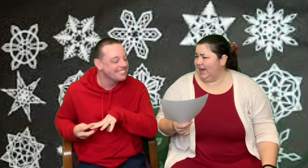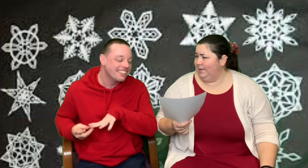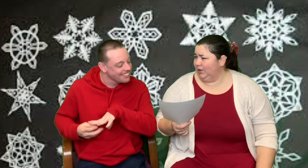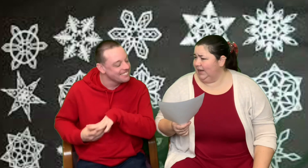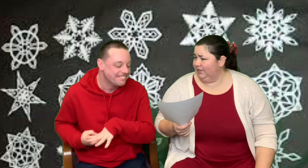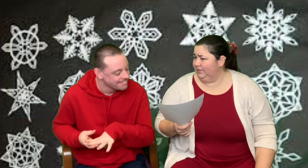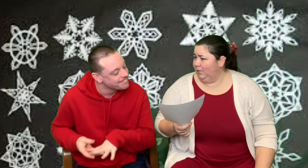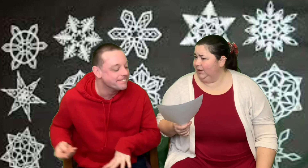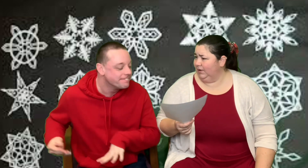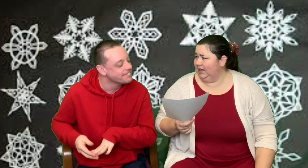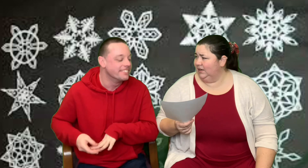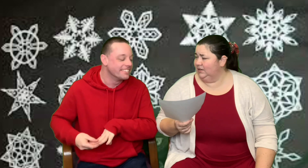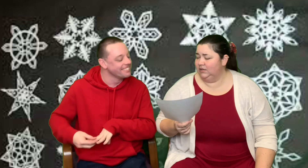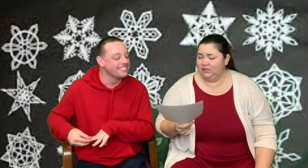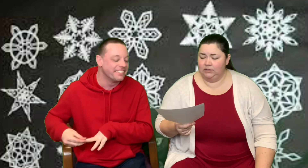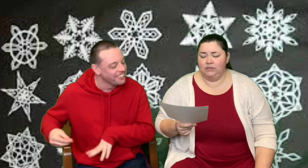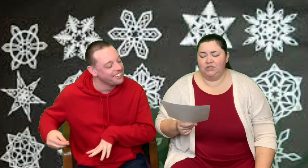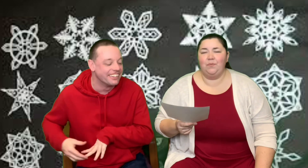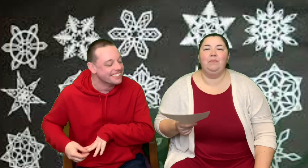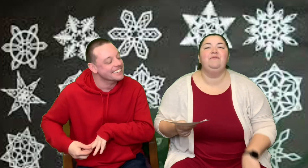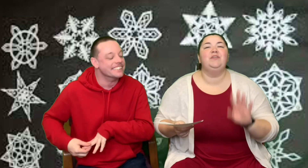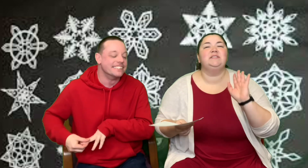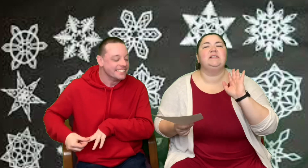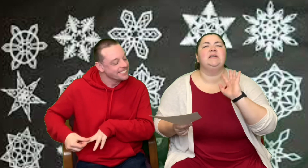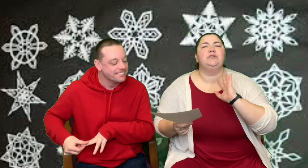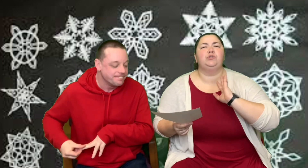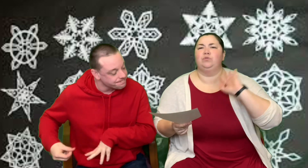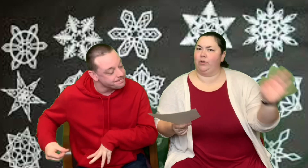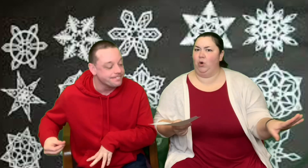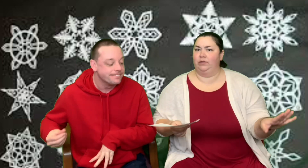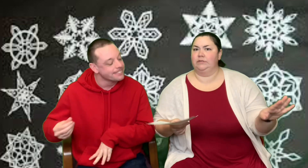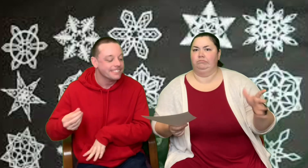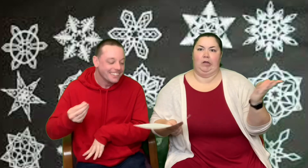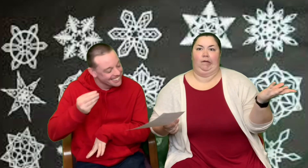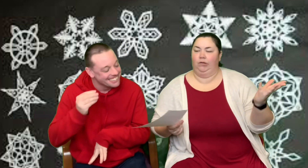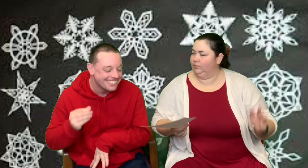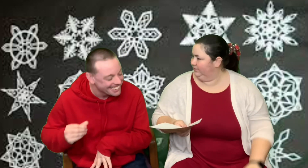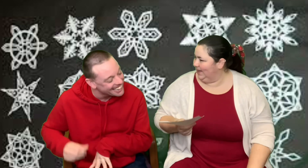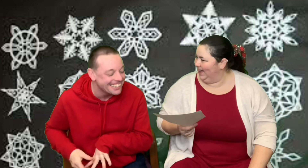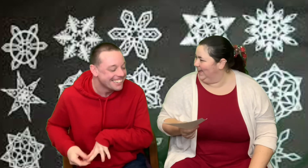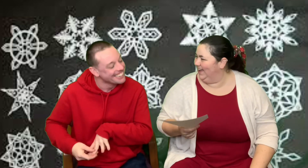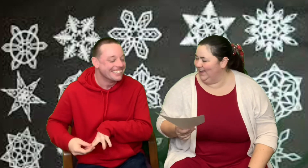animals like to hibernate at this point, right? So maybe visit a zoo somewhere else.